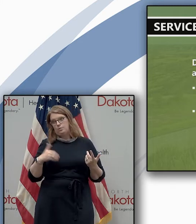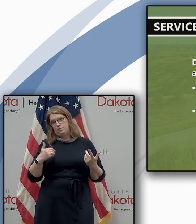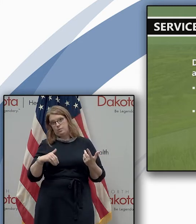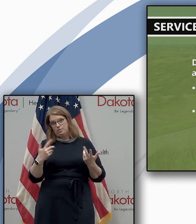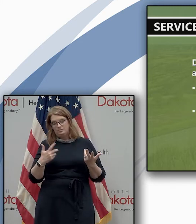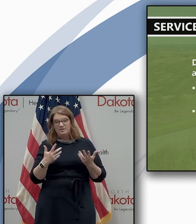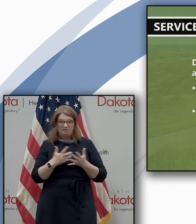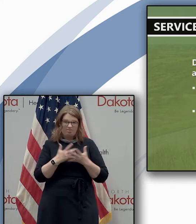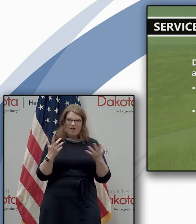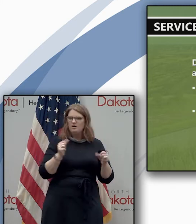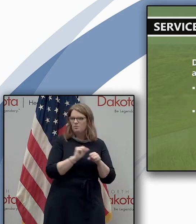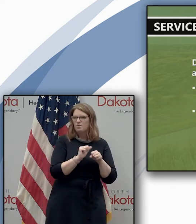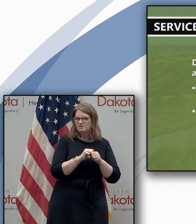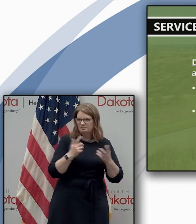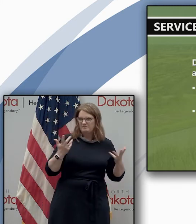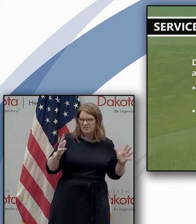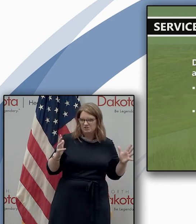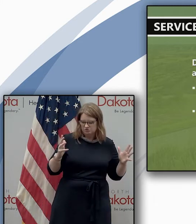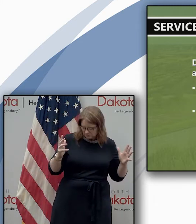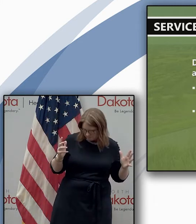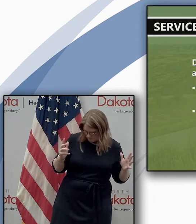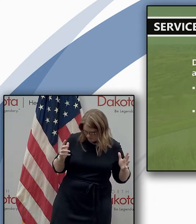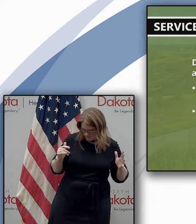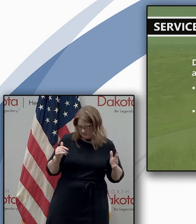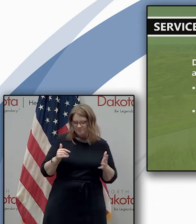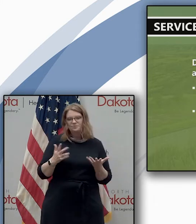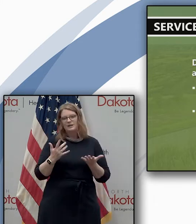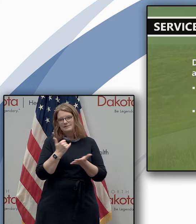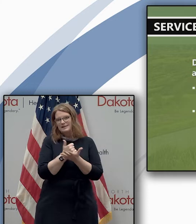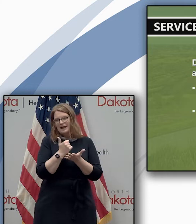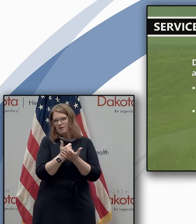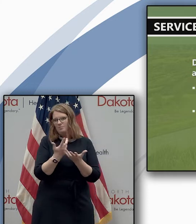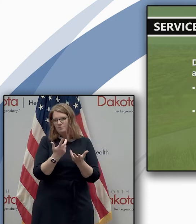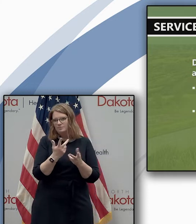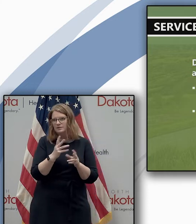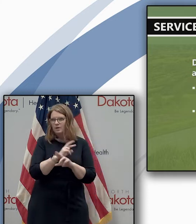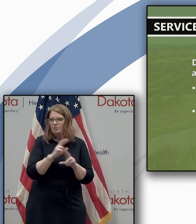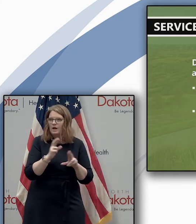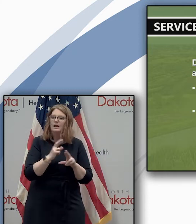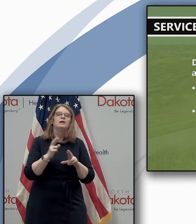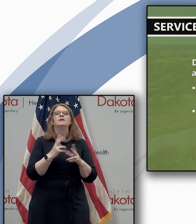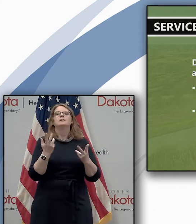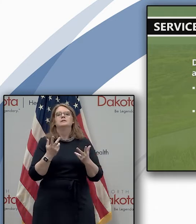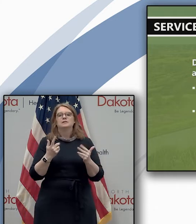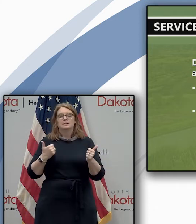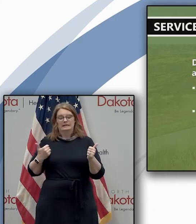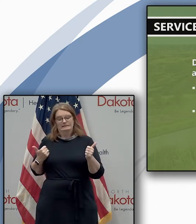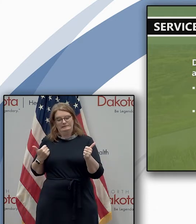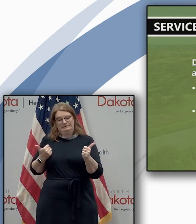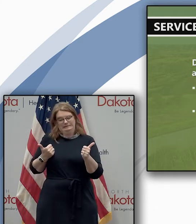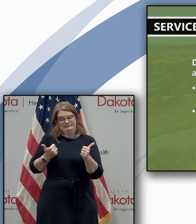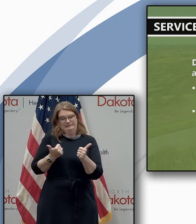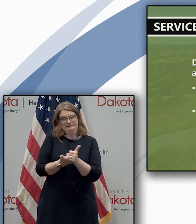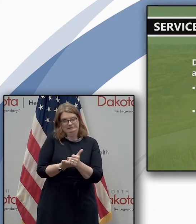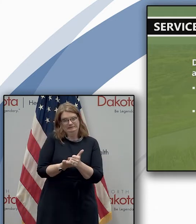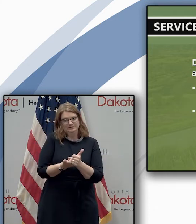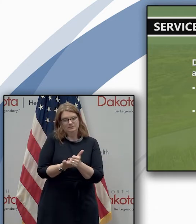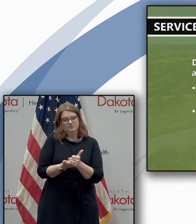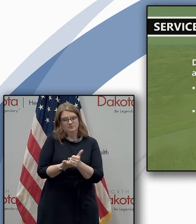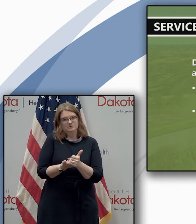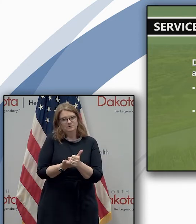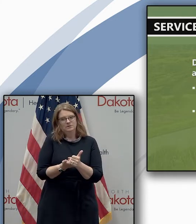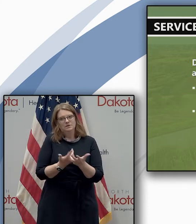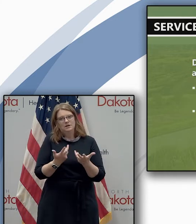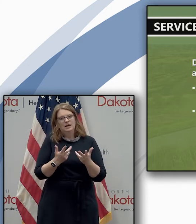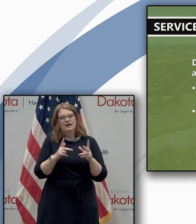completed uh to help help get us in position to close this backlog and uh and